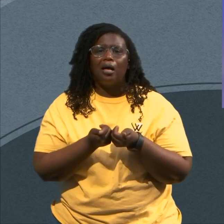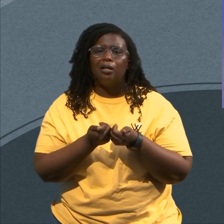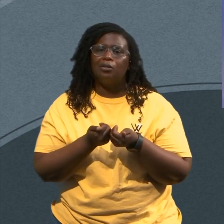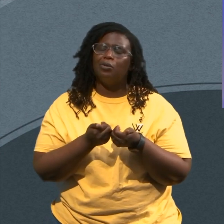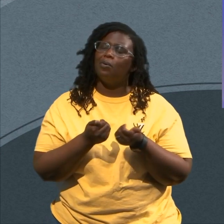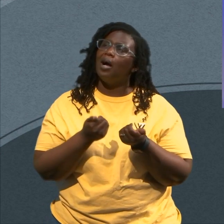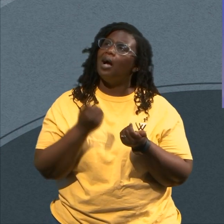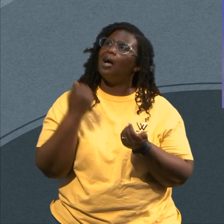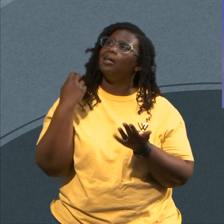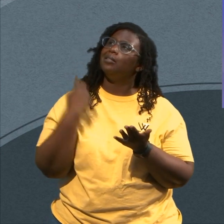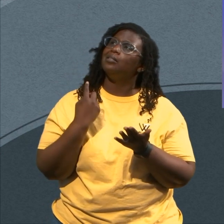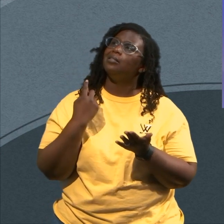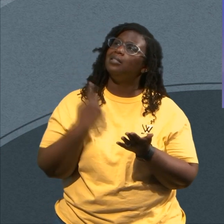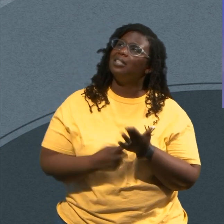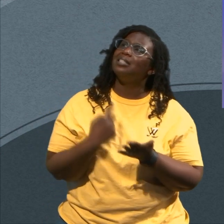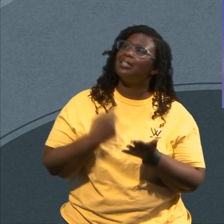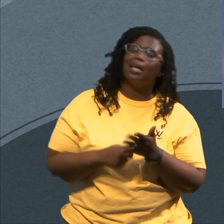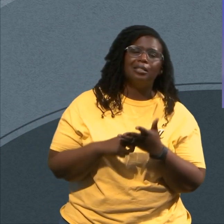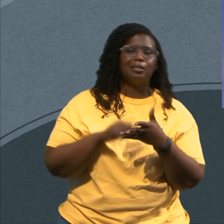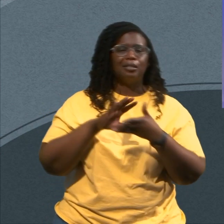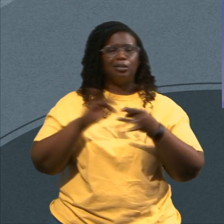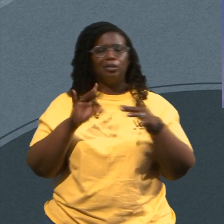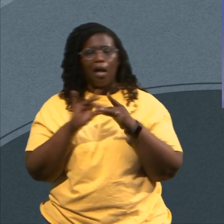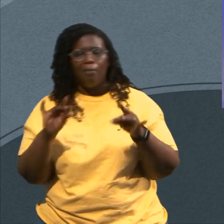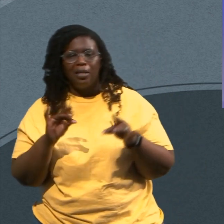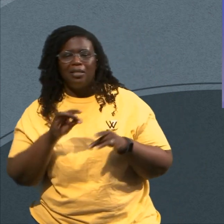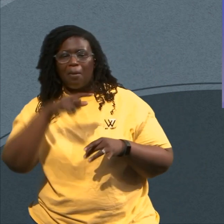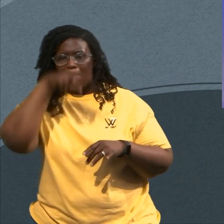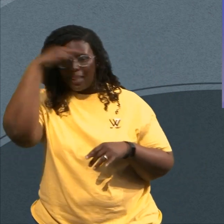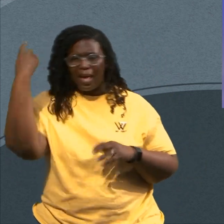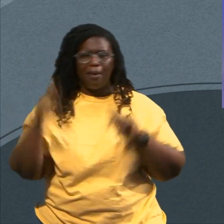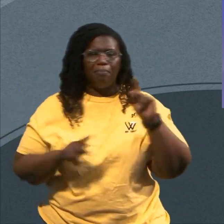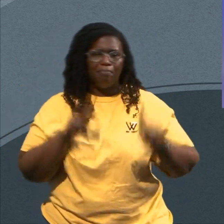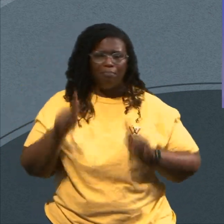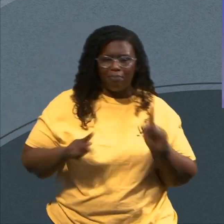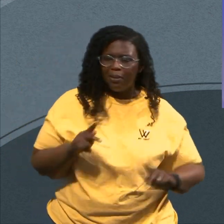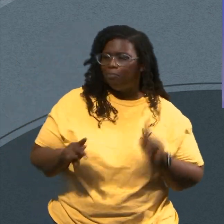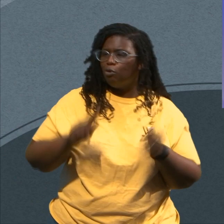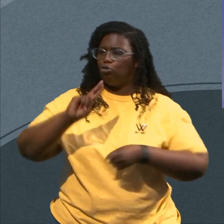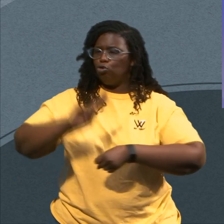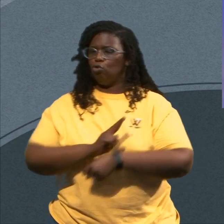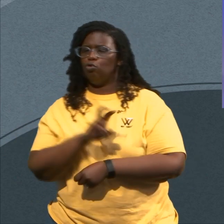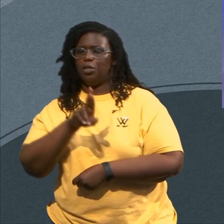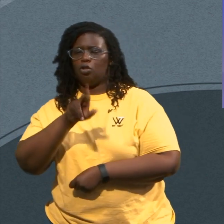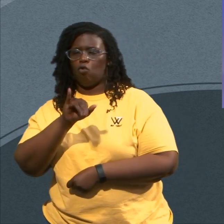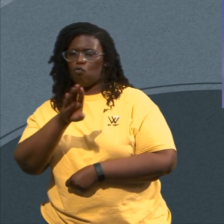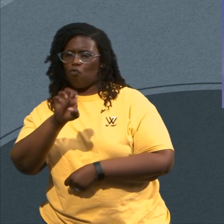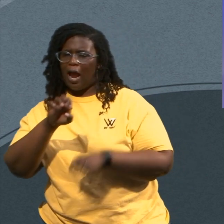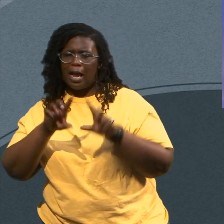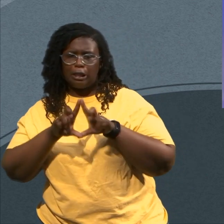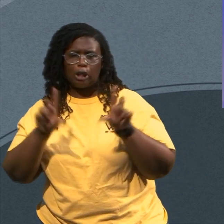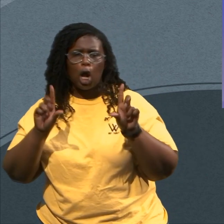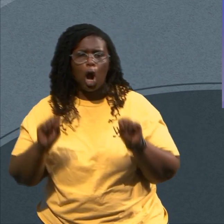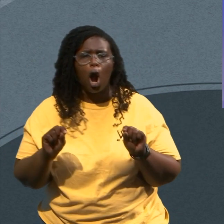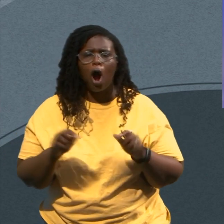Playing The Race Card What Is My Response In This Season What Are You Calling Me To Do As A Leader